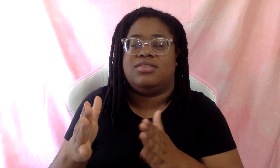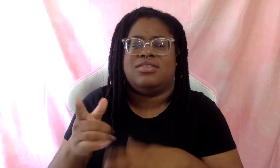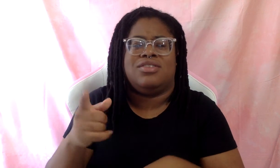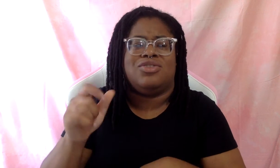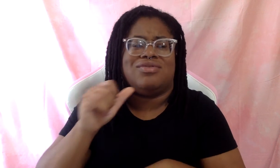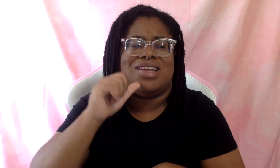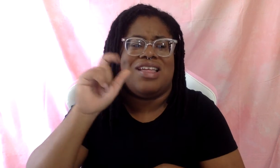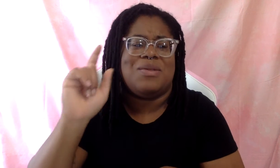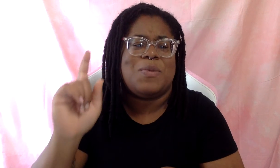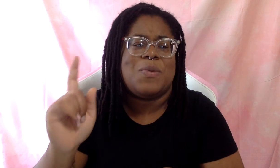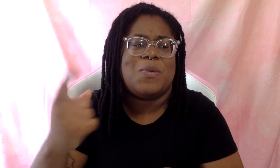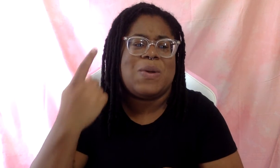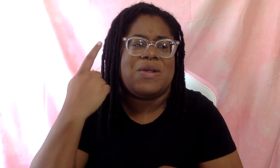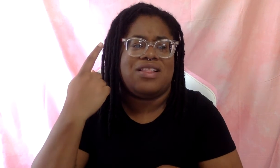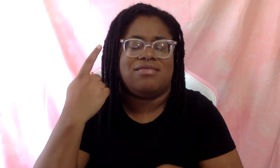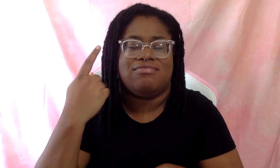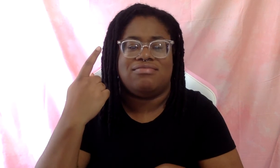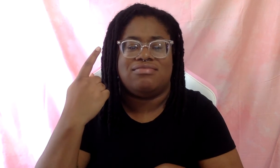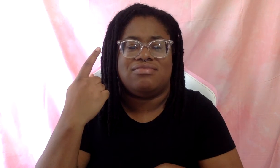only ones that can and should make decisions.